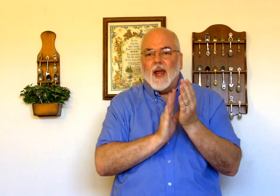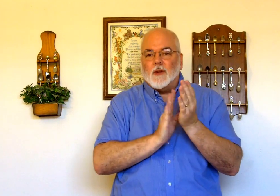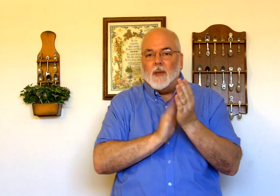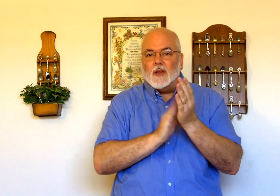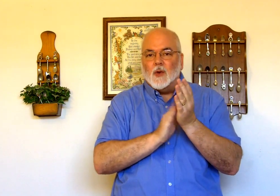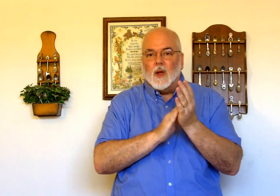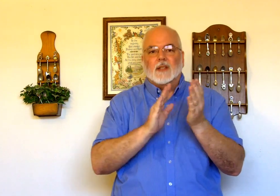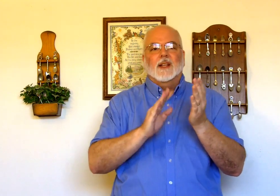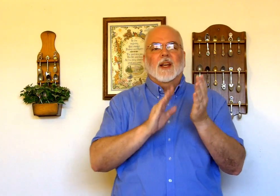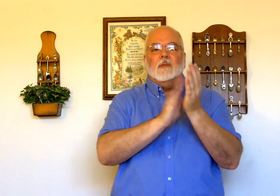have to make the noise